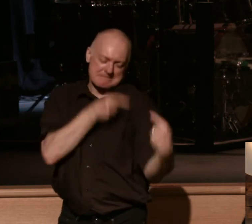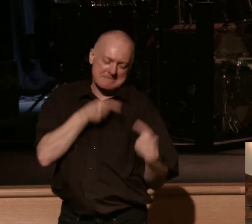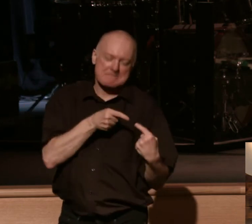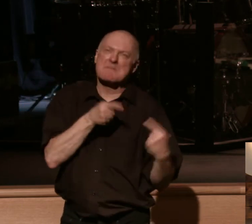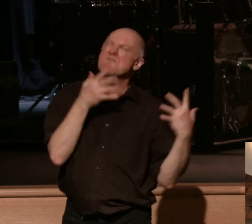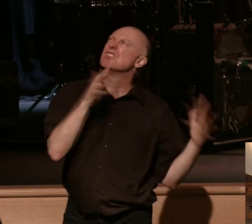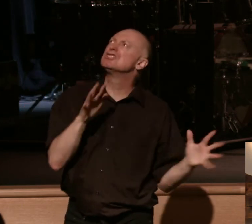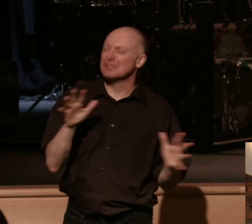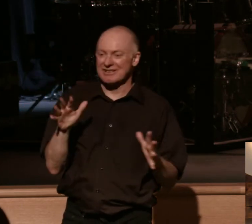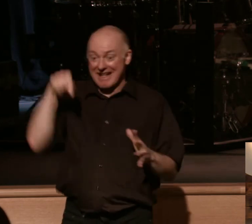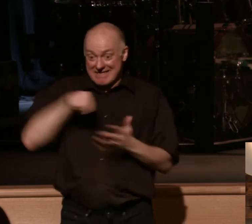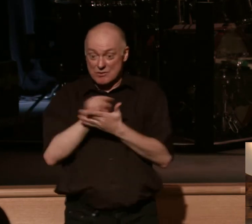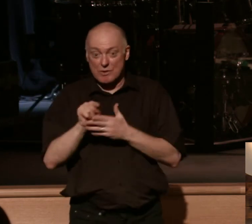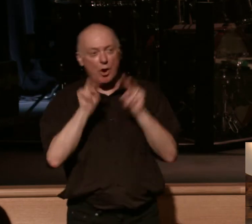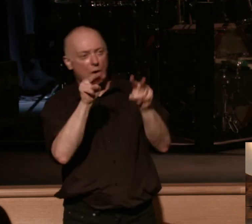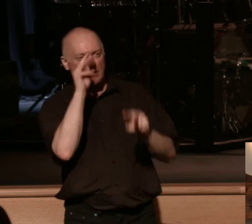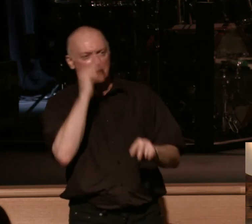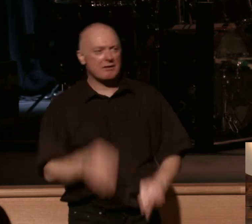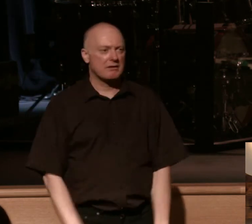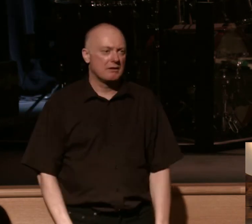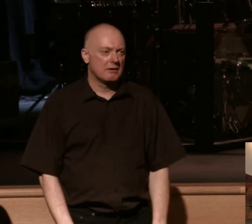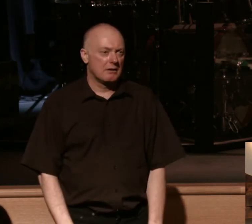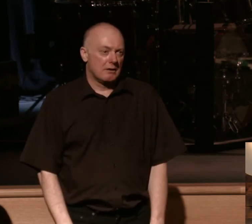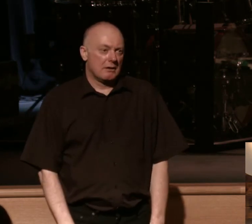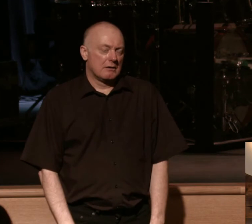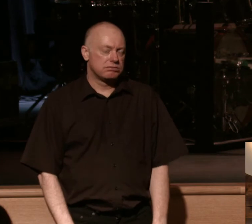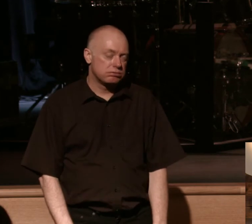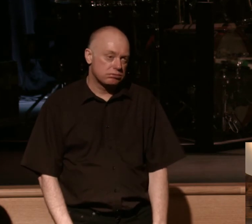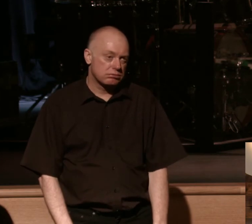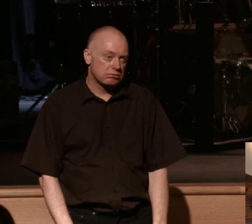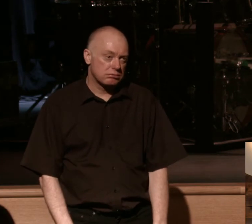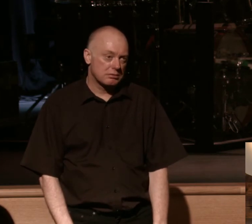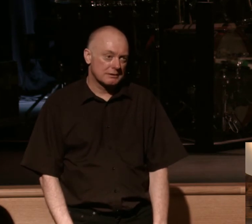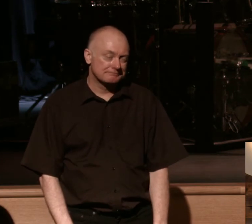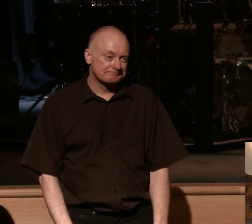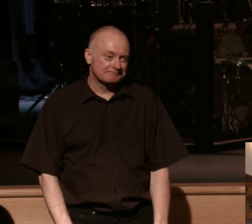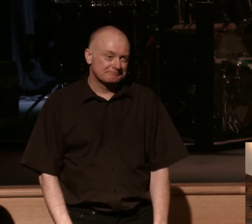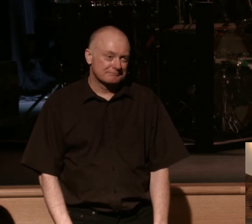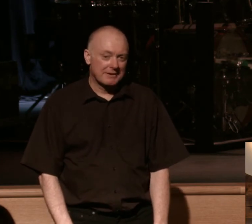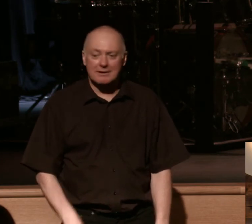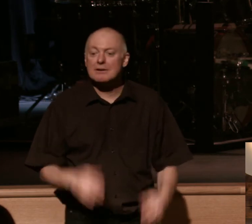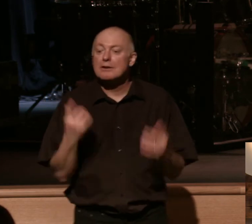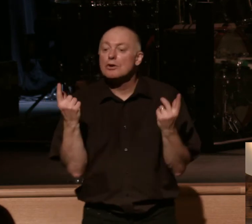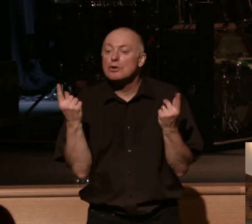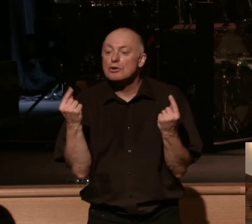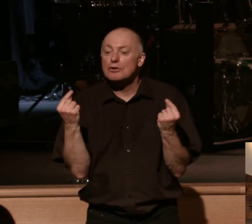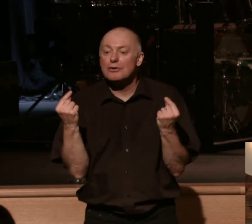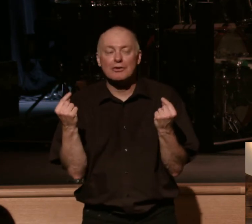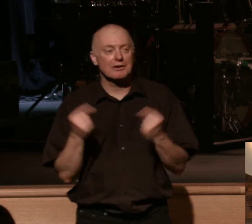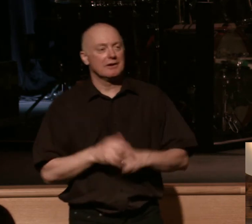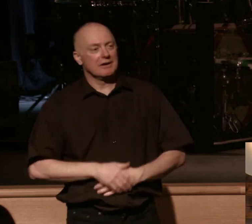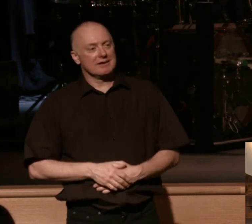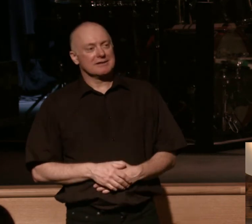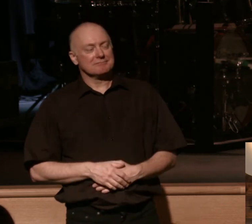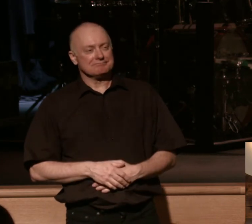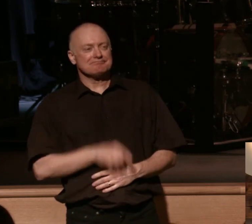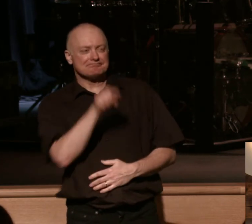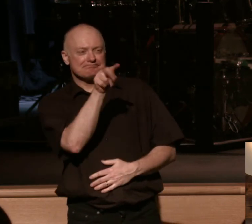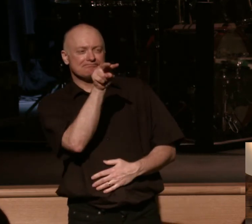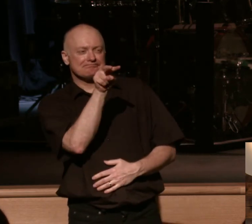this week when you look in the mirror and you're not so impressed well you can you can turn that and you can say well